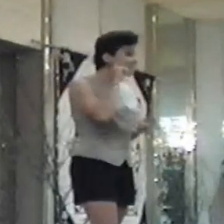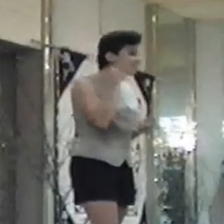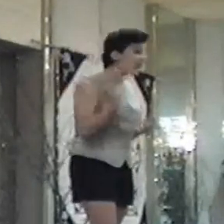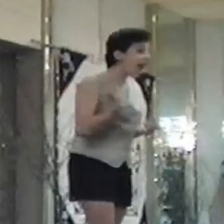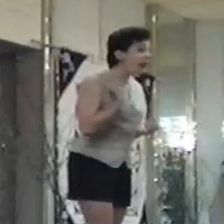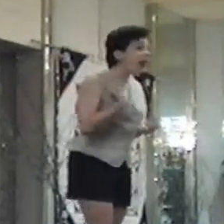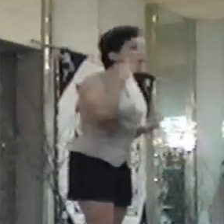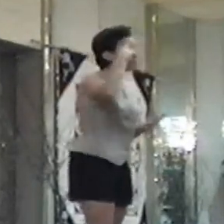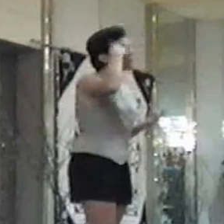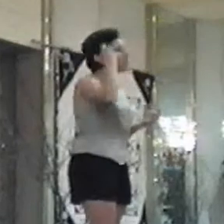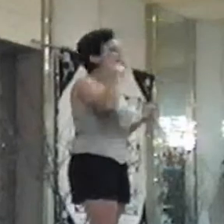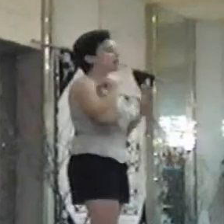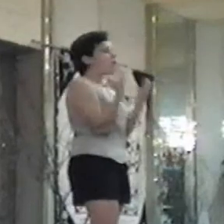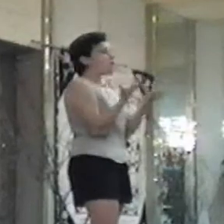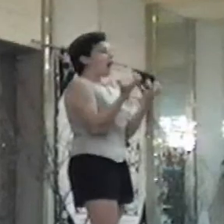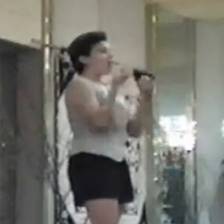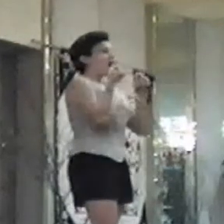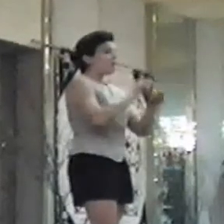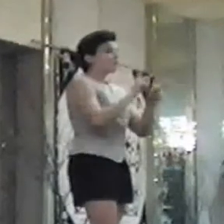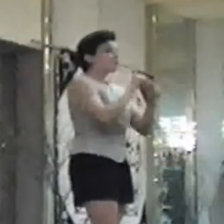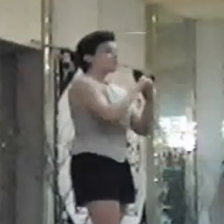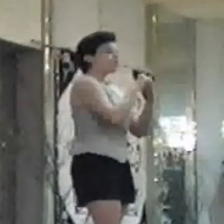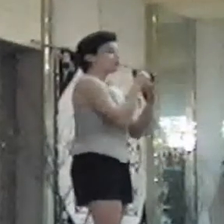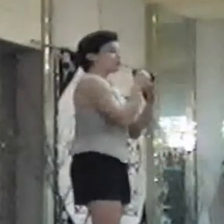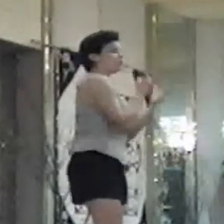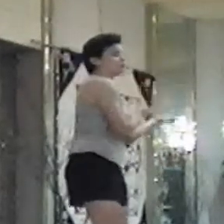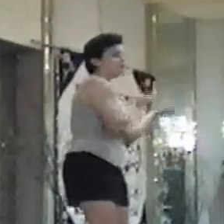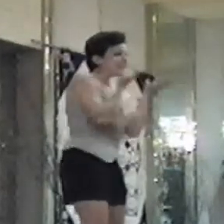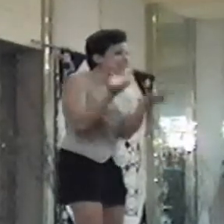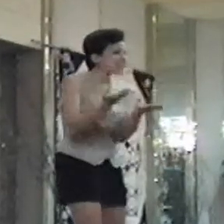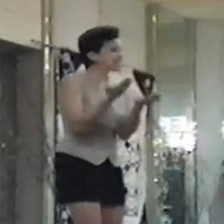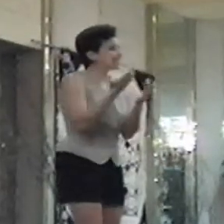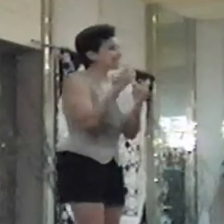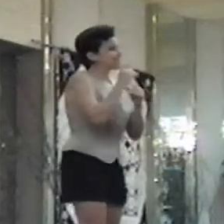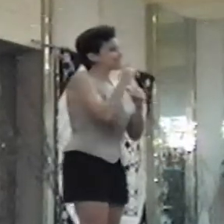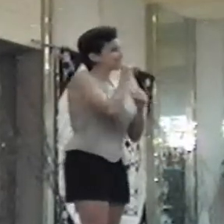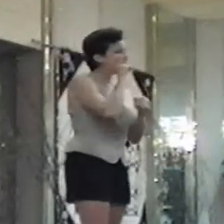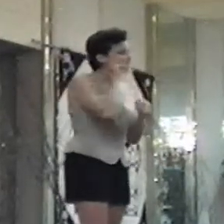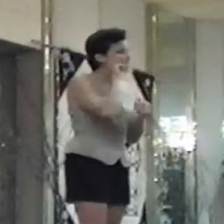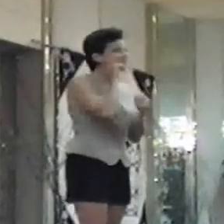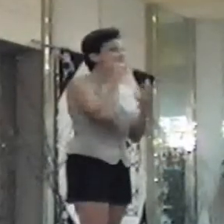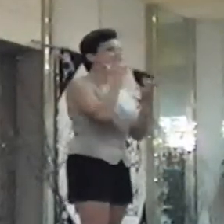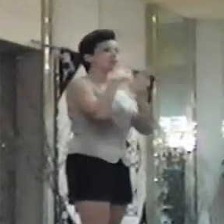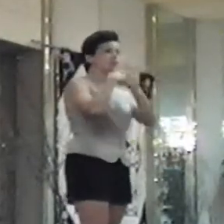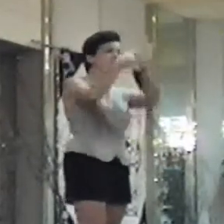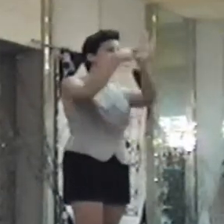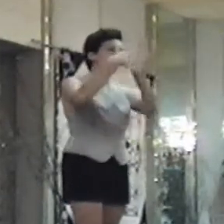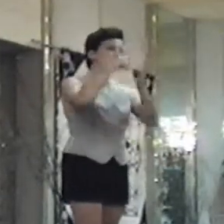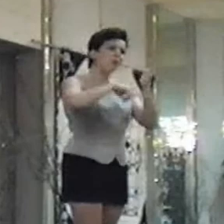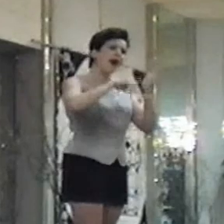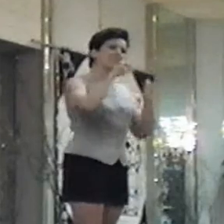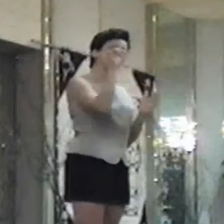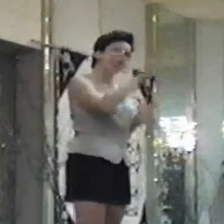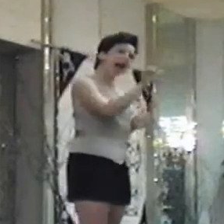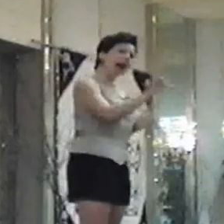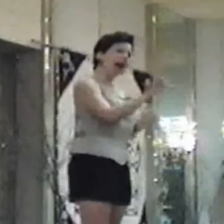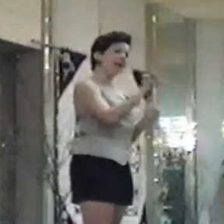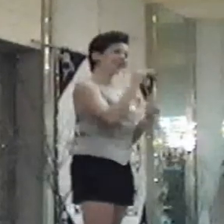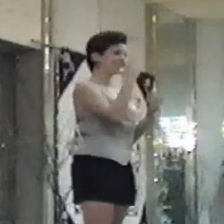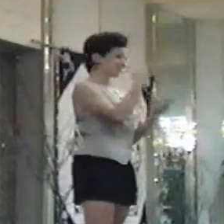I suggested a deaf gang, because I wanted the opportunity to bring in some other deaf actors to show what it's